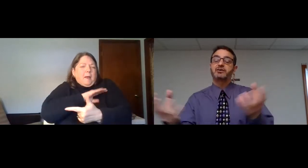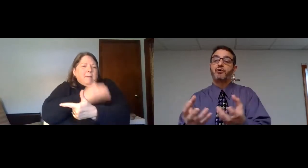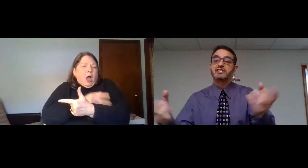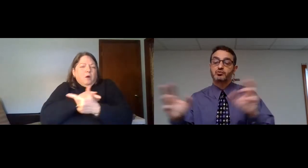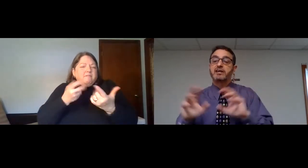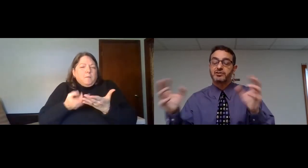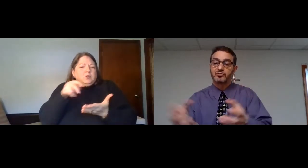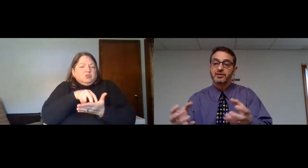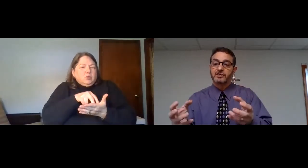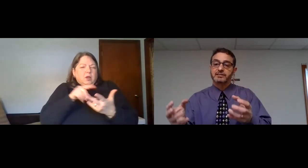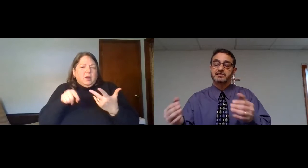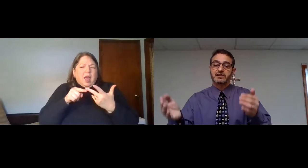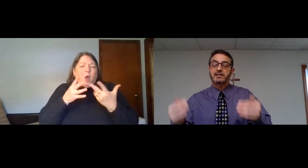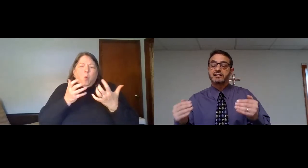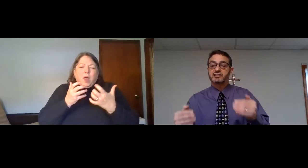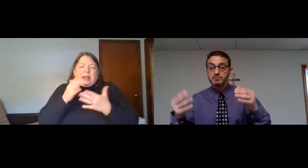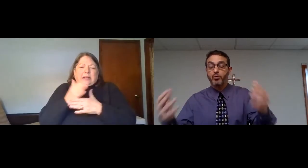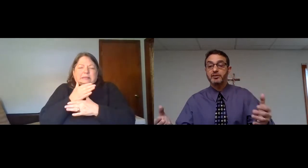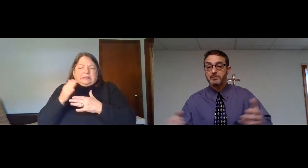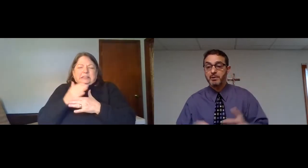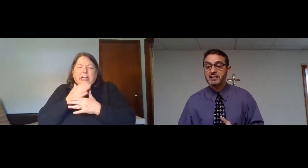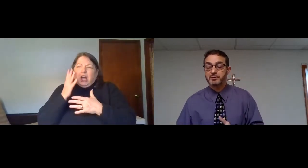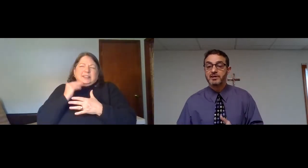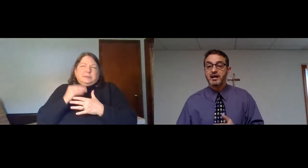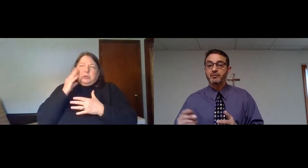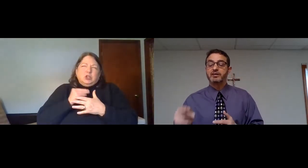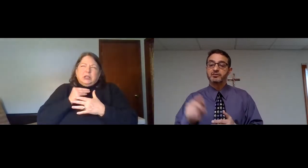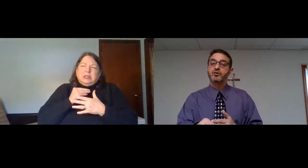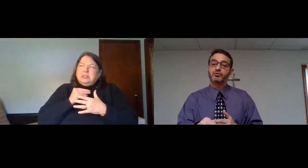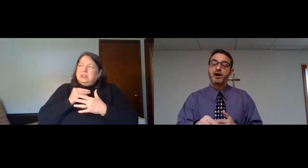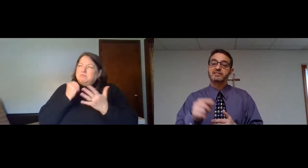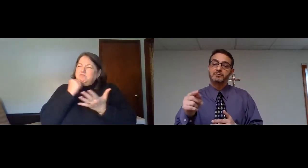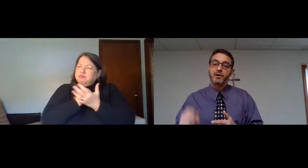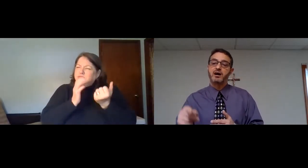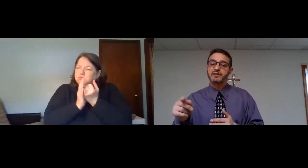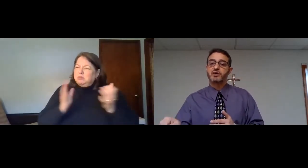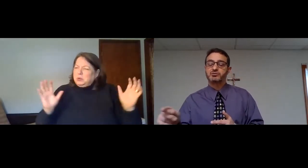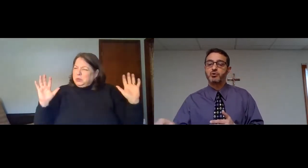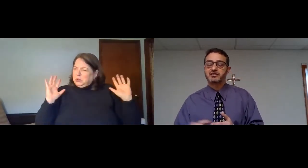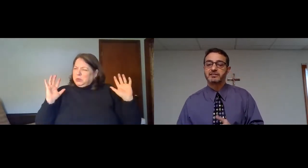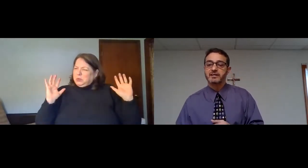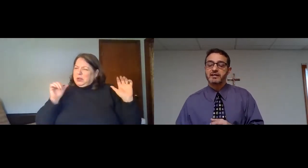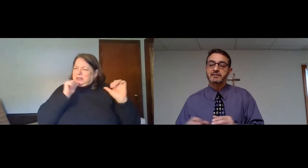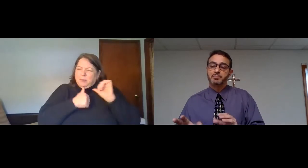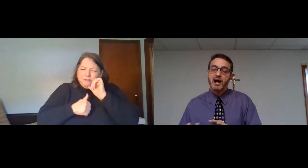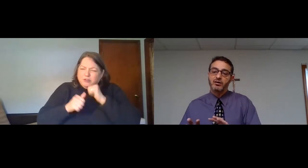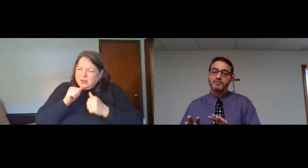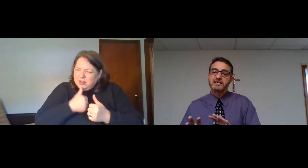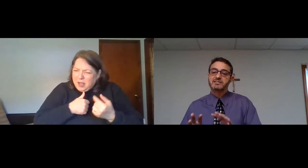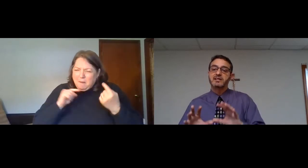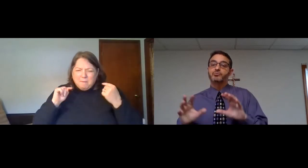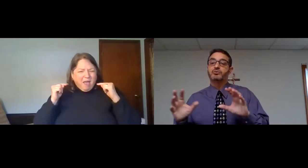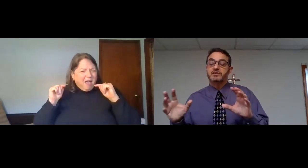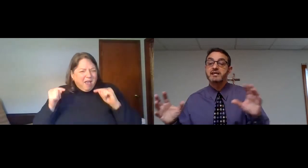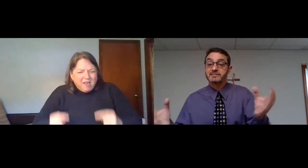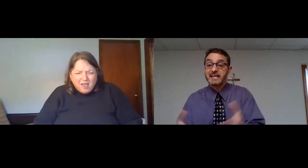everything that Christ went through. This is, this is Paul the apostle. I want to know Christ in the power of his resurrection, in the power